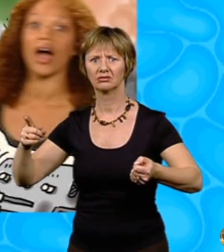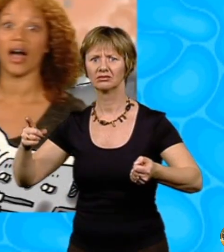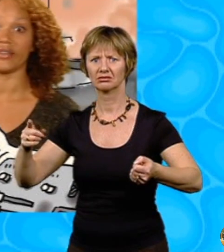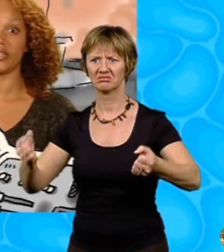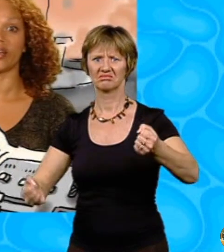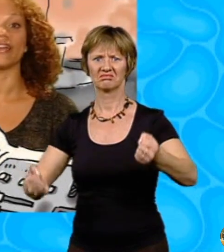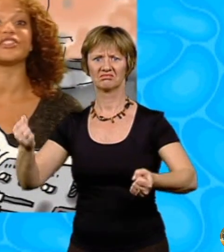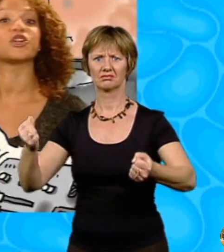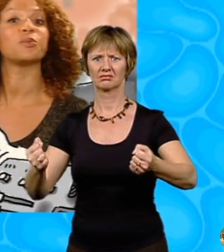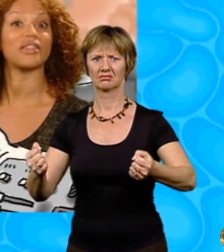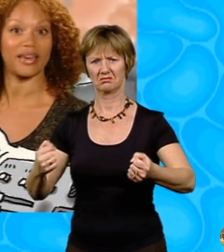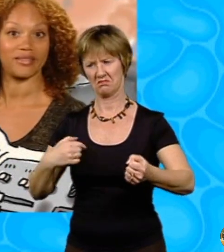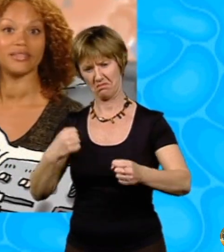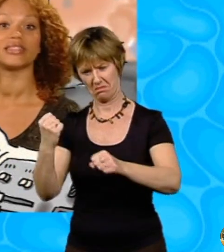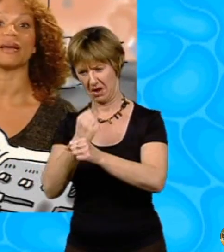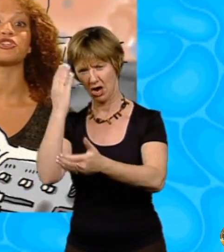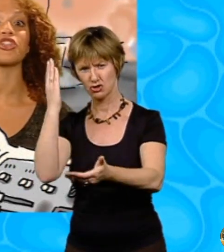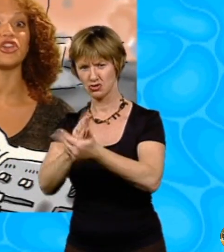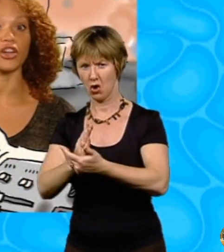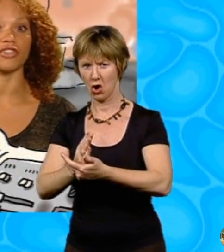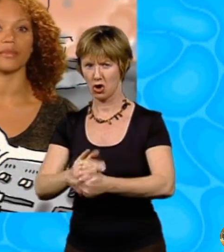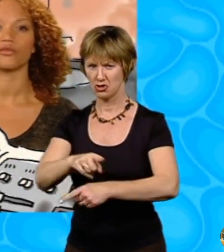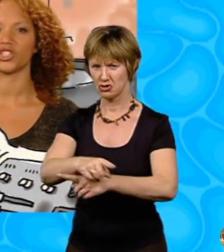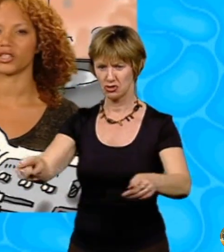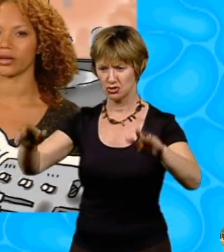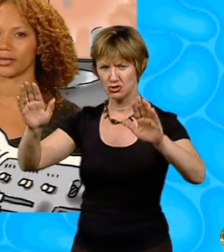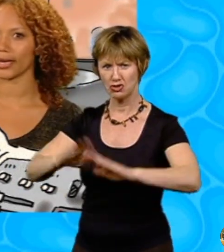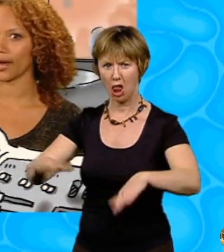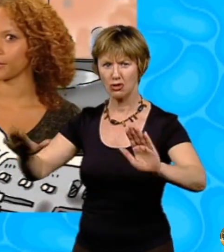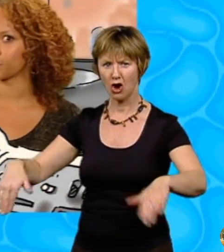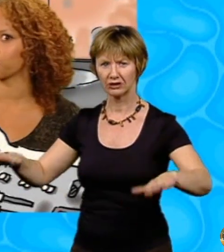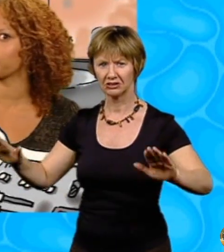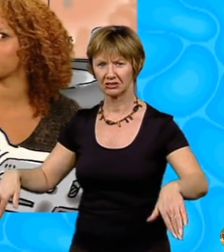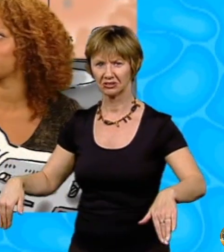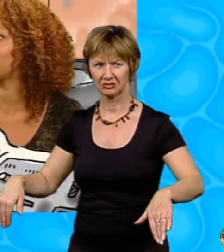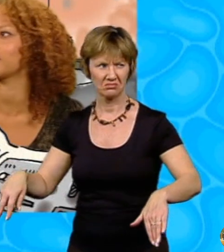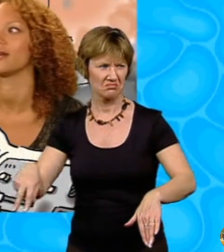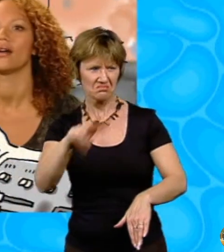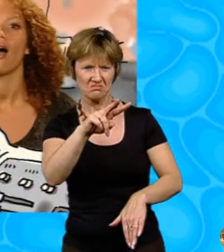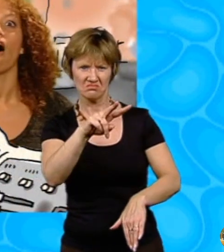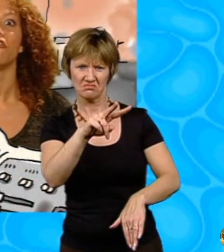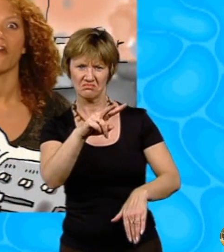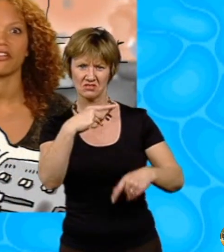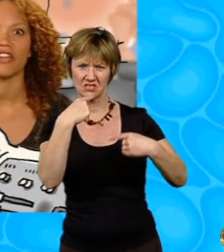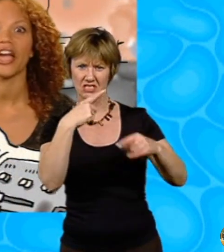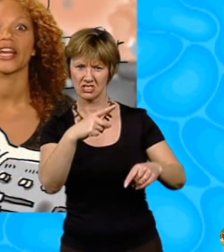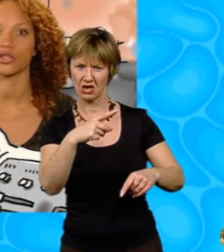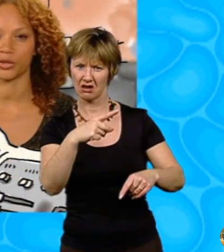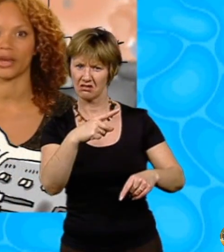I've decided to come with you to make sure that none of you... She turned to glare at Miss Porter as she said it. None of you gets up to any